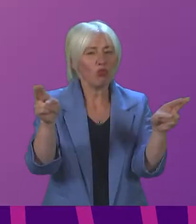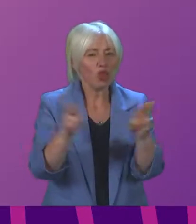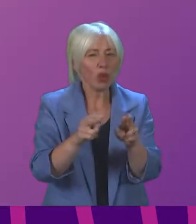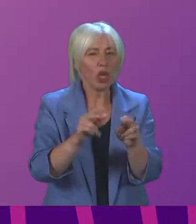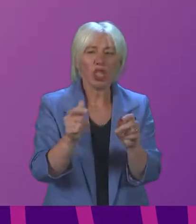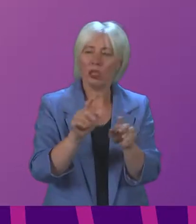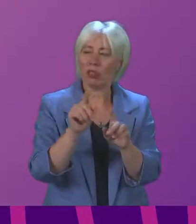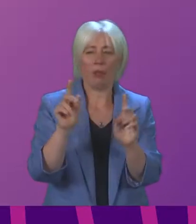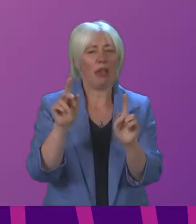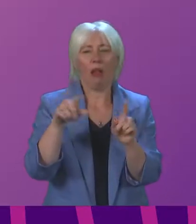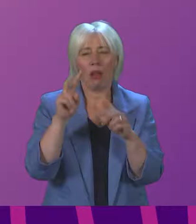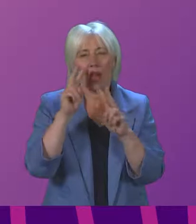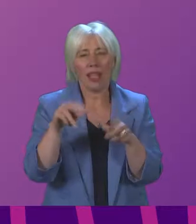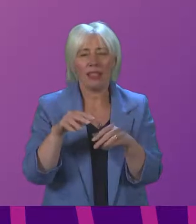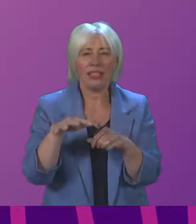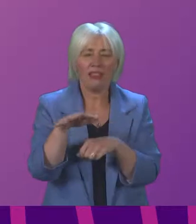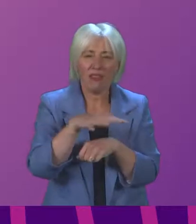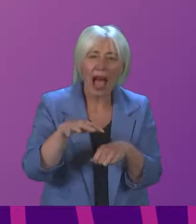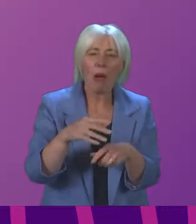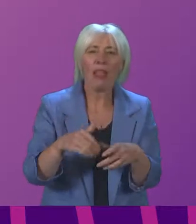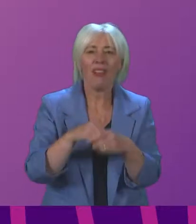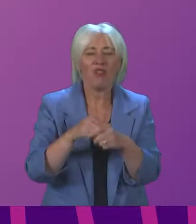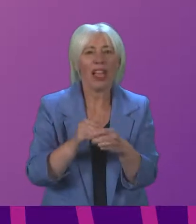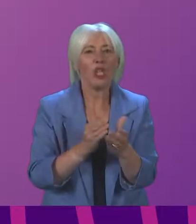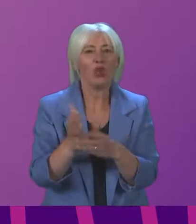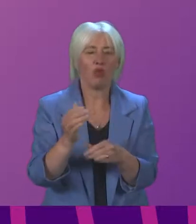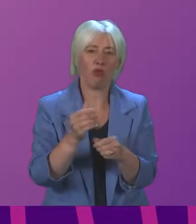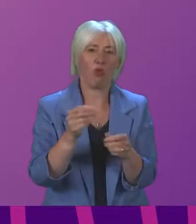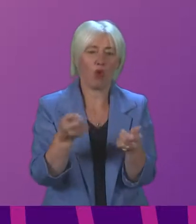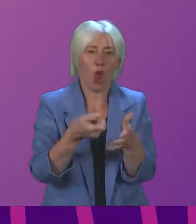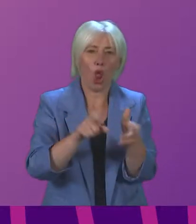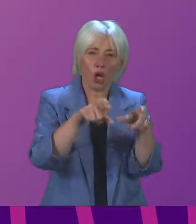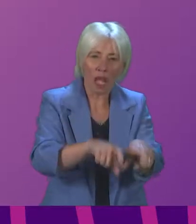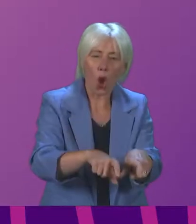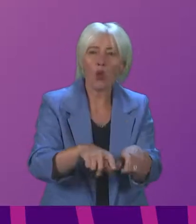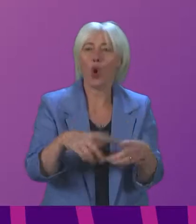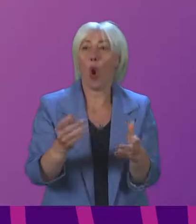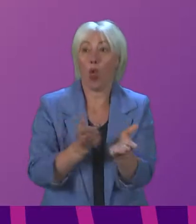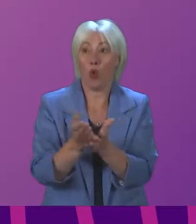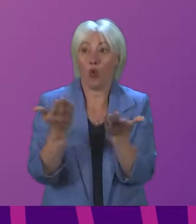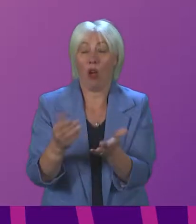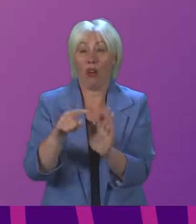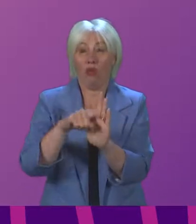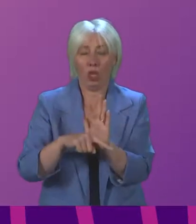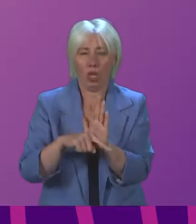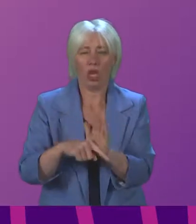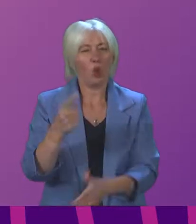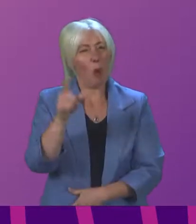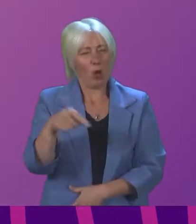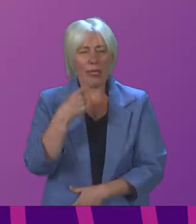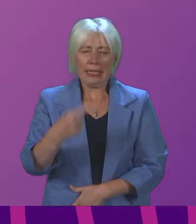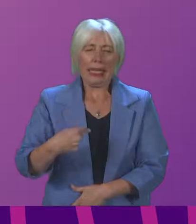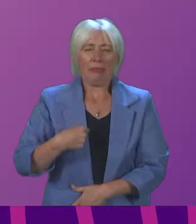friends and family during lockdown, and mixed feelings about the current restrictions. And I will quote one. I have mixed feelings.